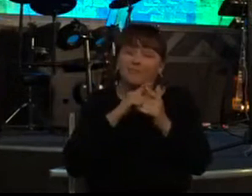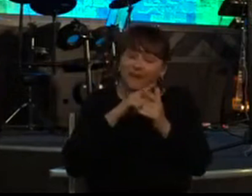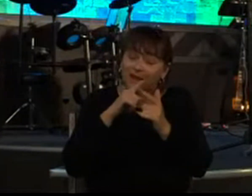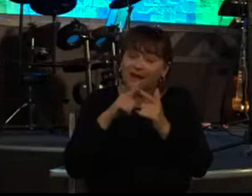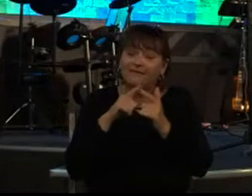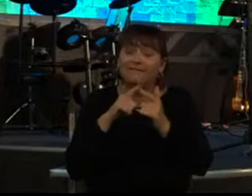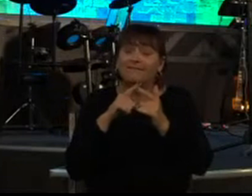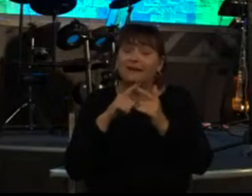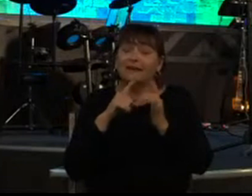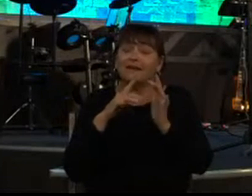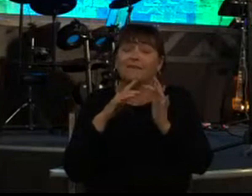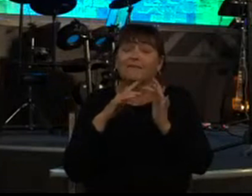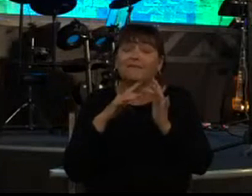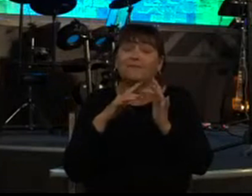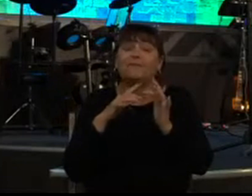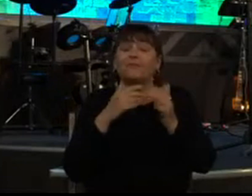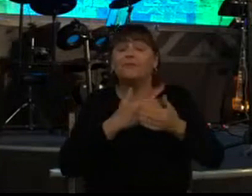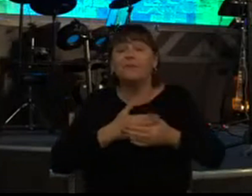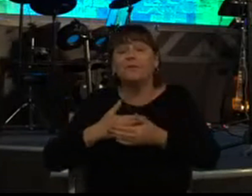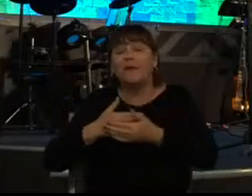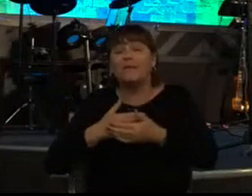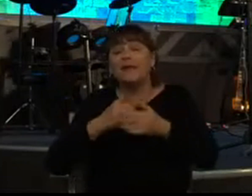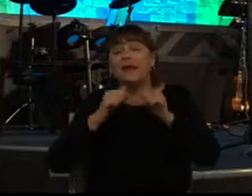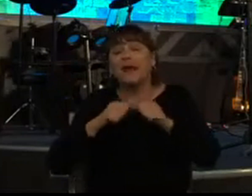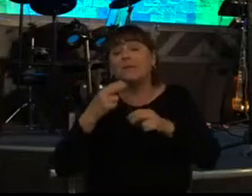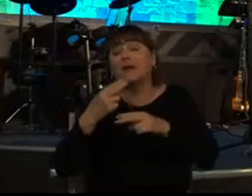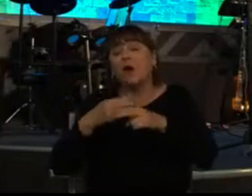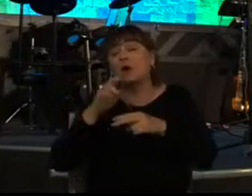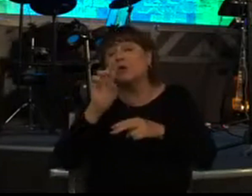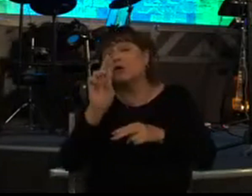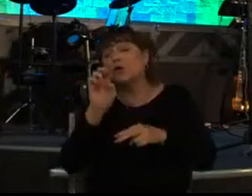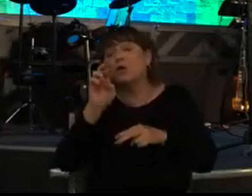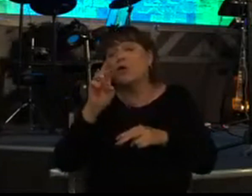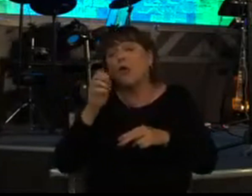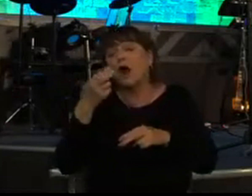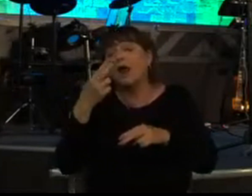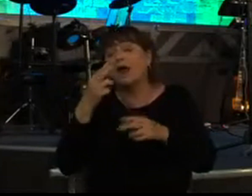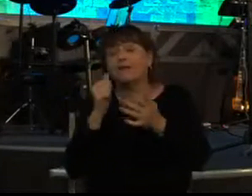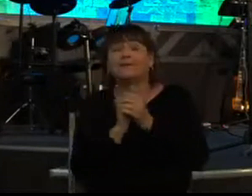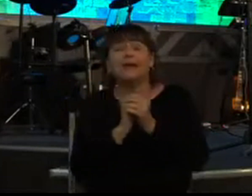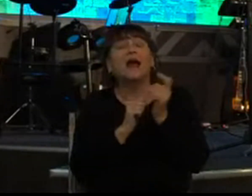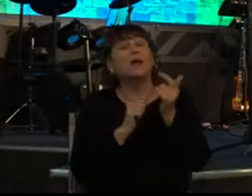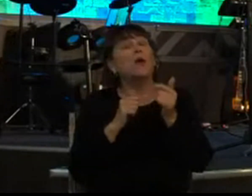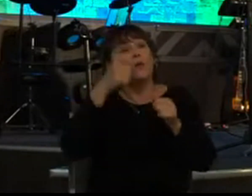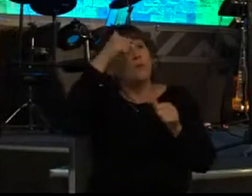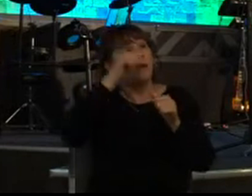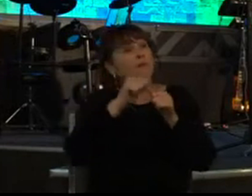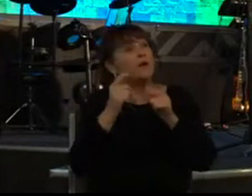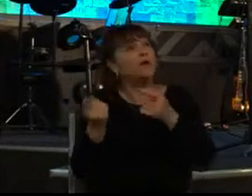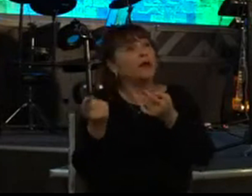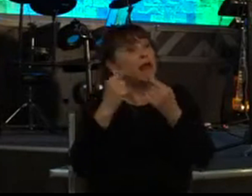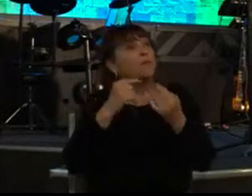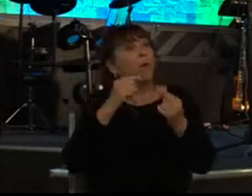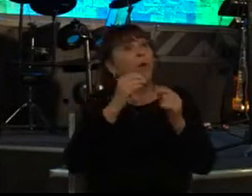hey remember when you came home that weekend uriah yeah well i'm pregnant right that was the idea